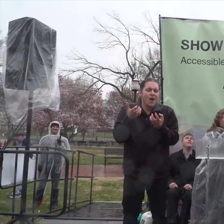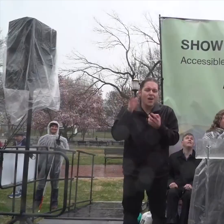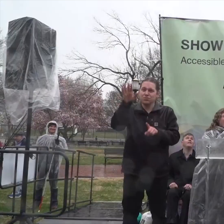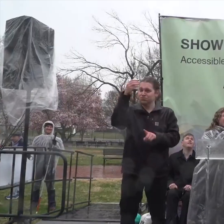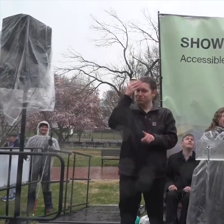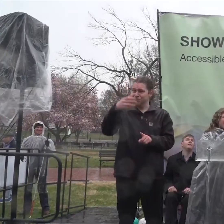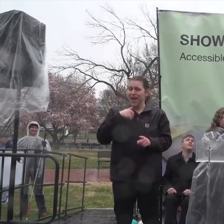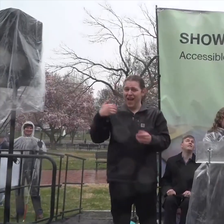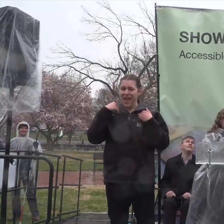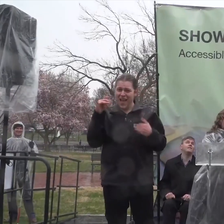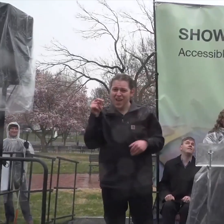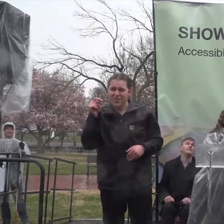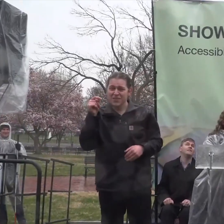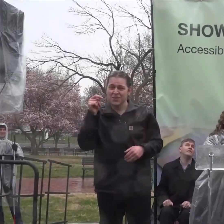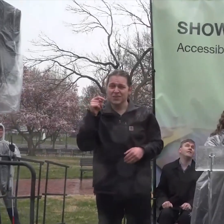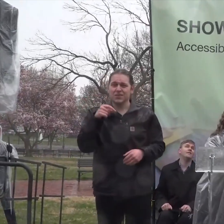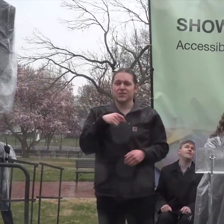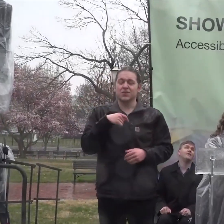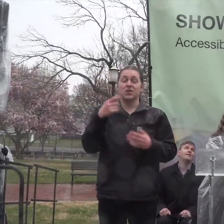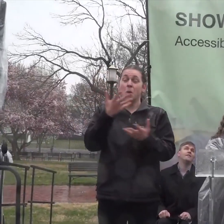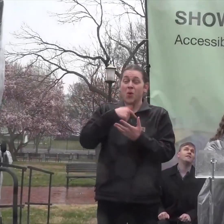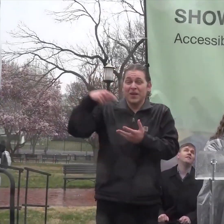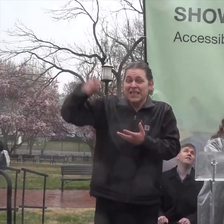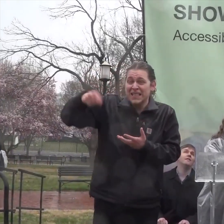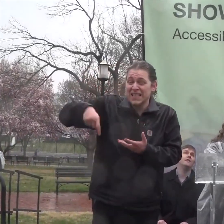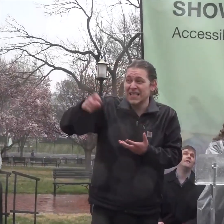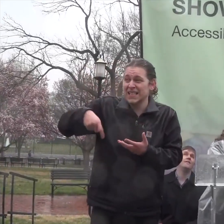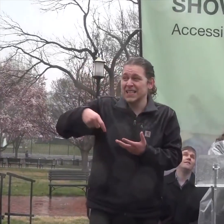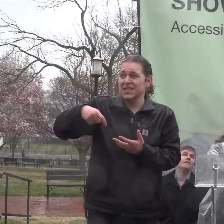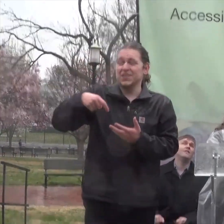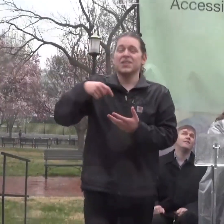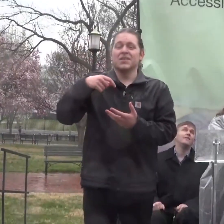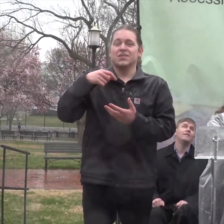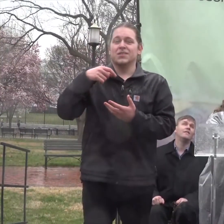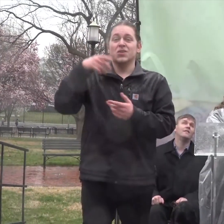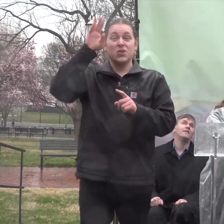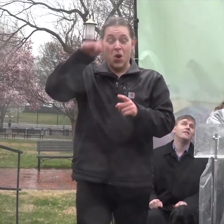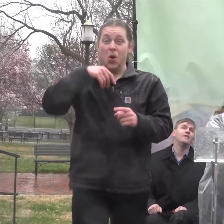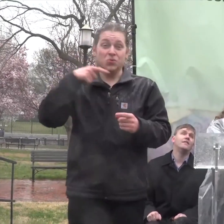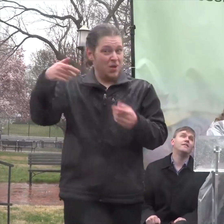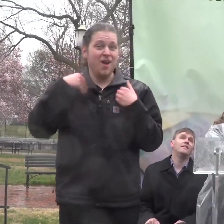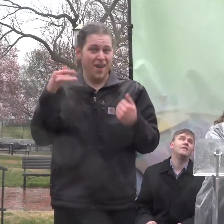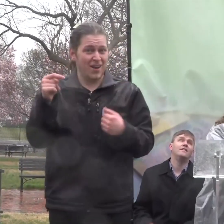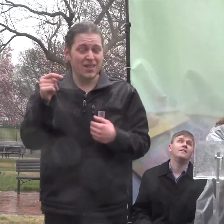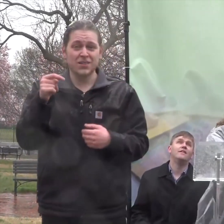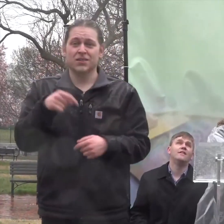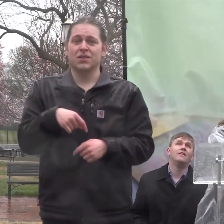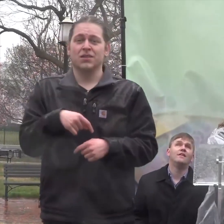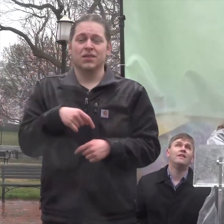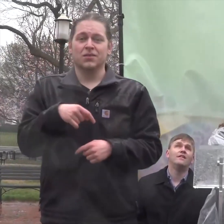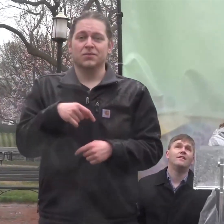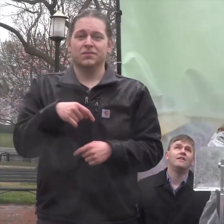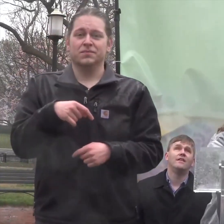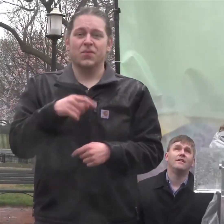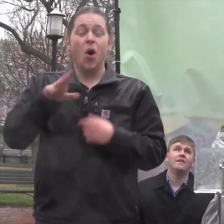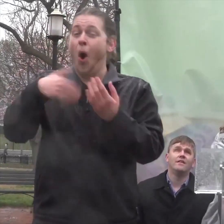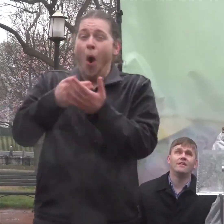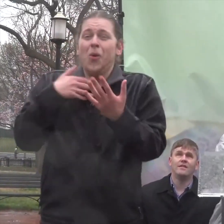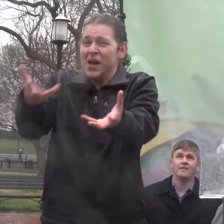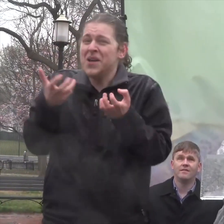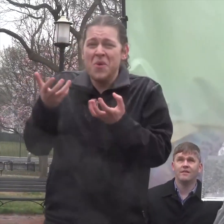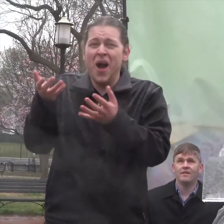Colby Garrison at the rally. What we need, you know you got it. All we're asking